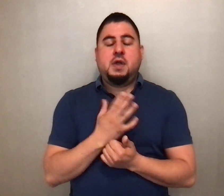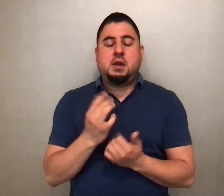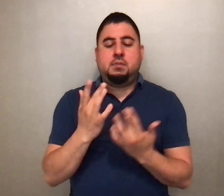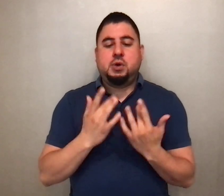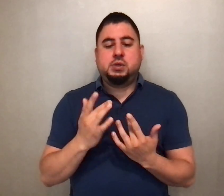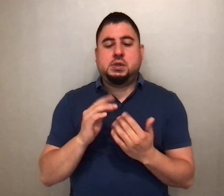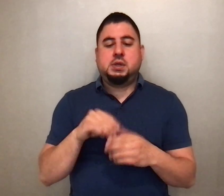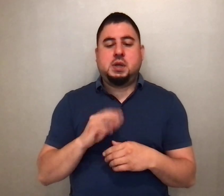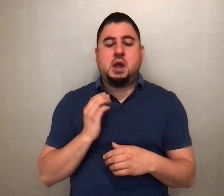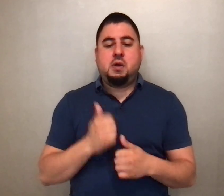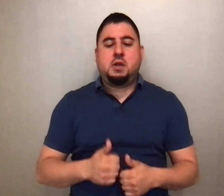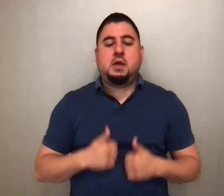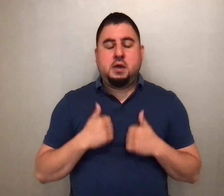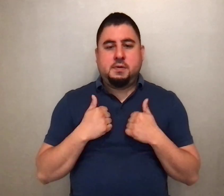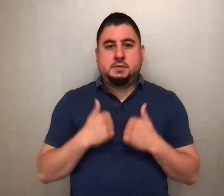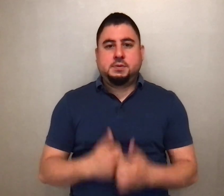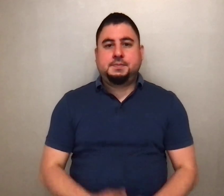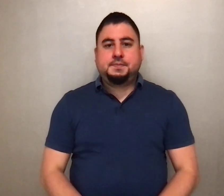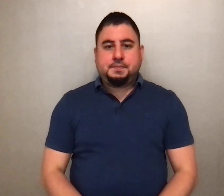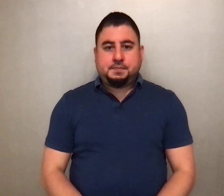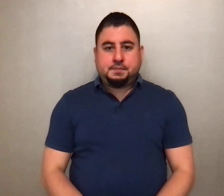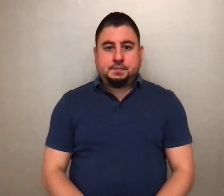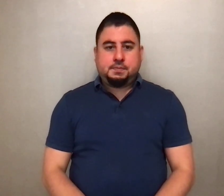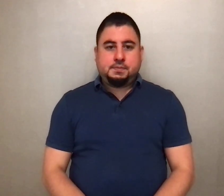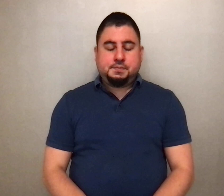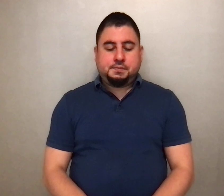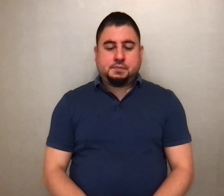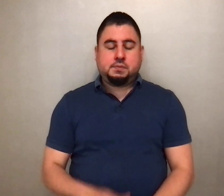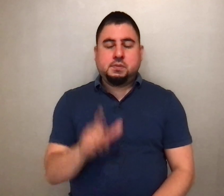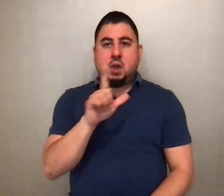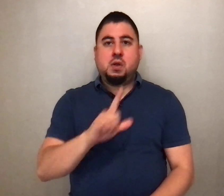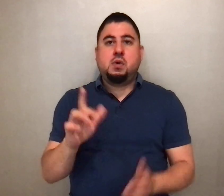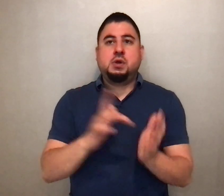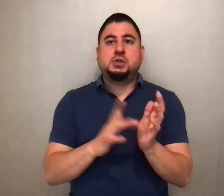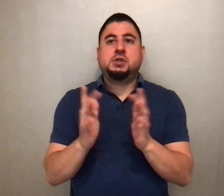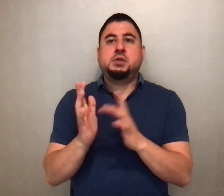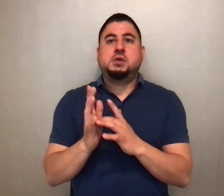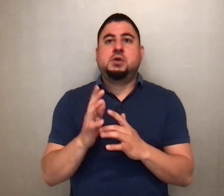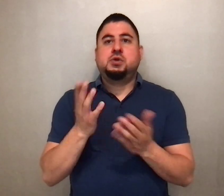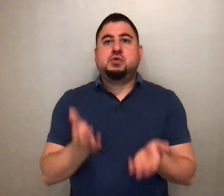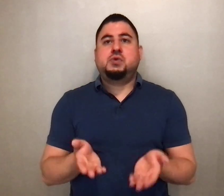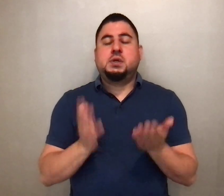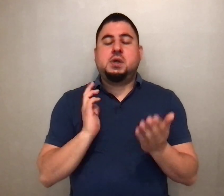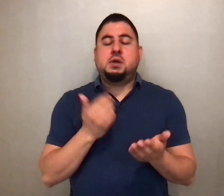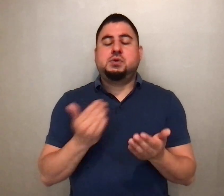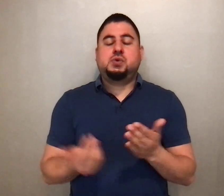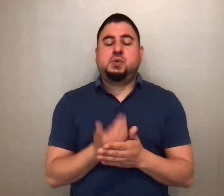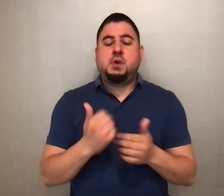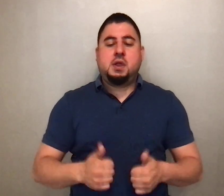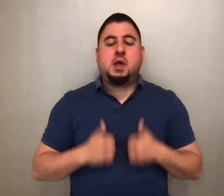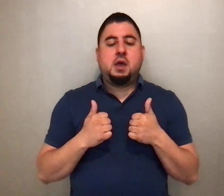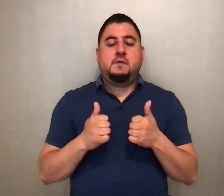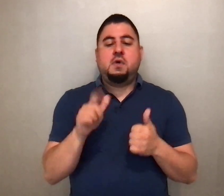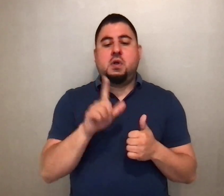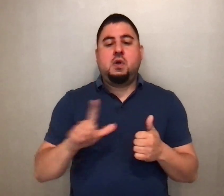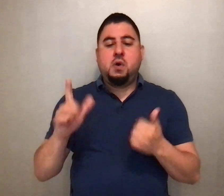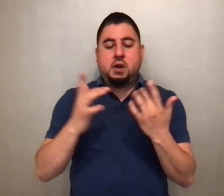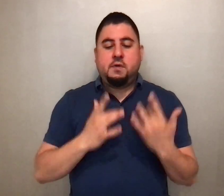in our lives. Lord Jesus, you raise us to new life. Lord, have mercy. Lord,